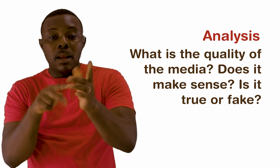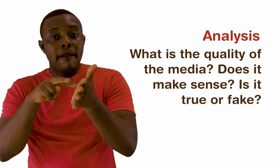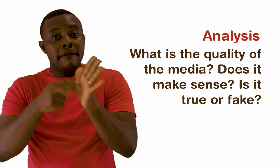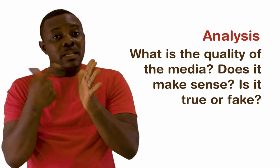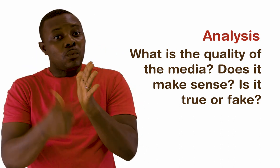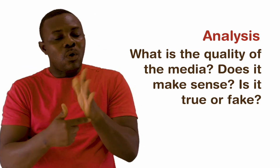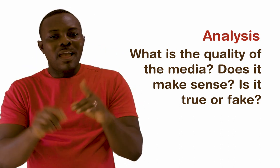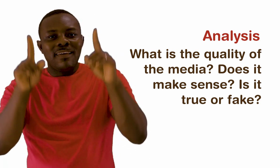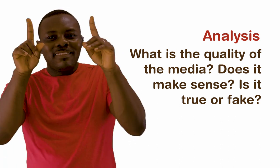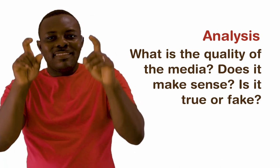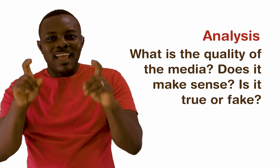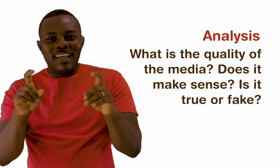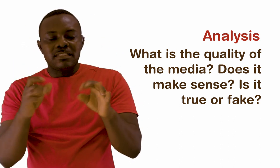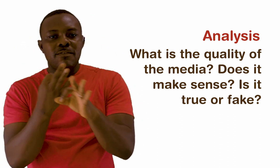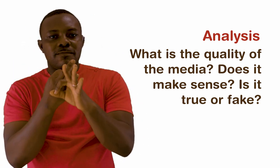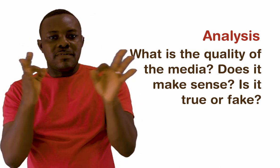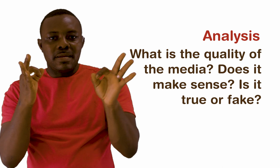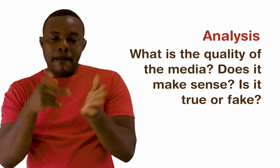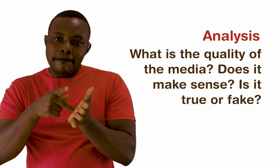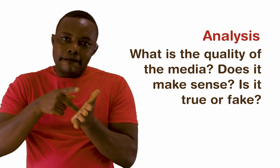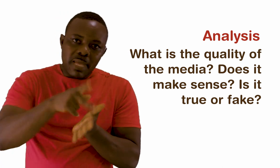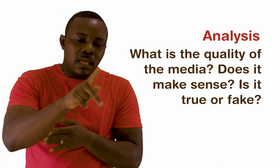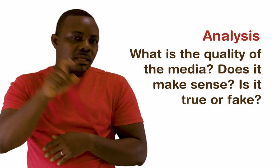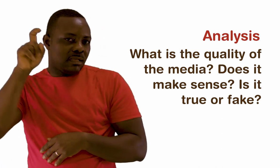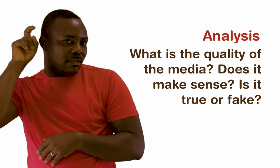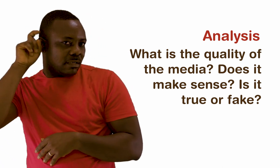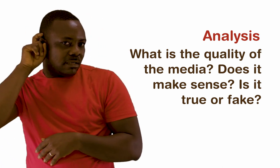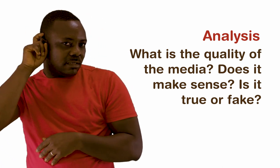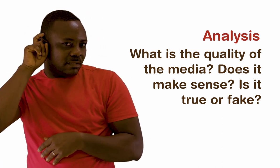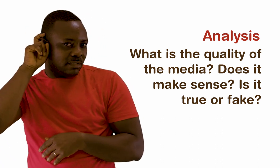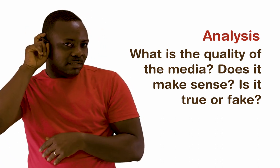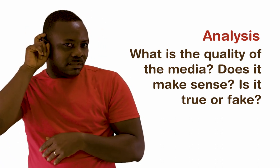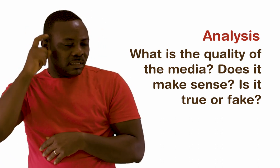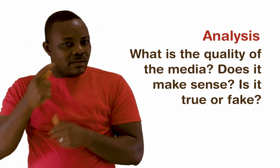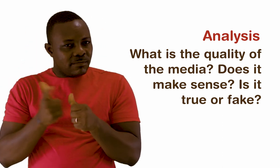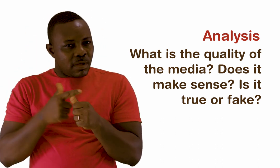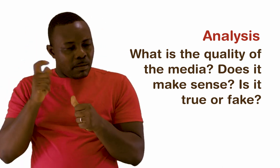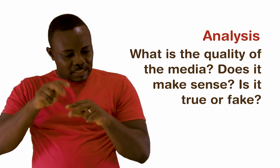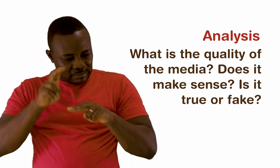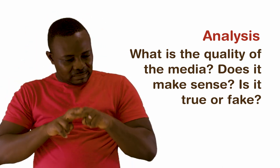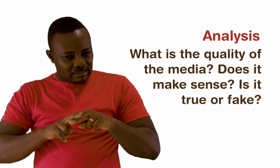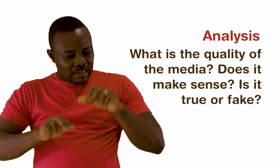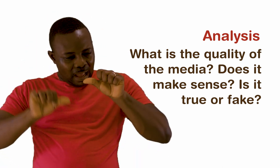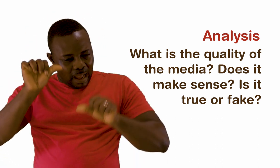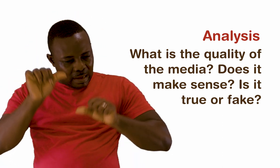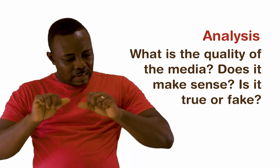was free if I paid for their hearing aids. This experience demonstrated that we must take time to critically